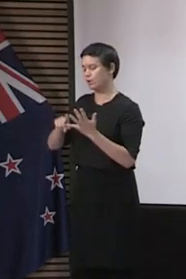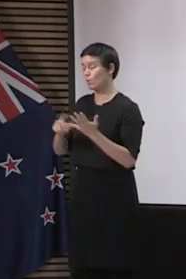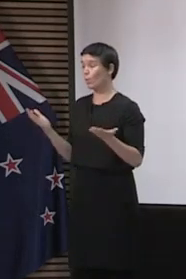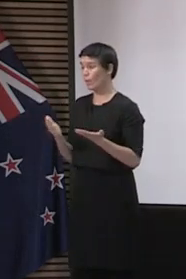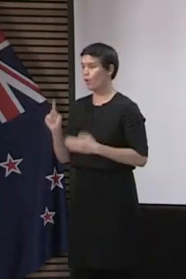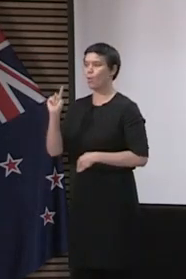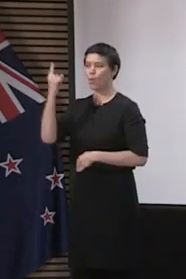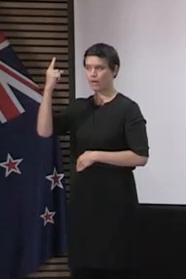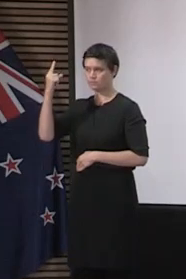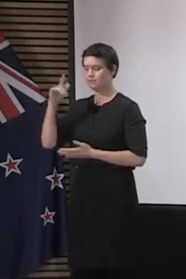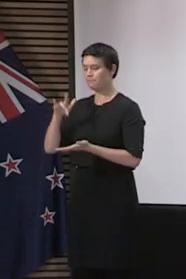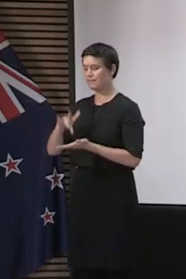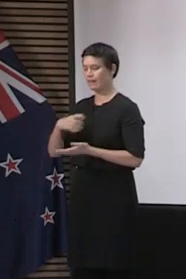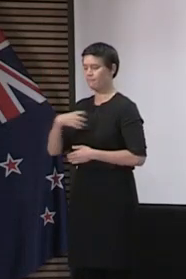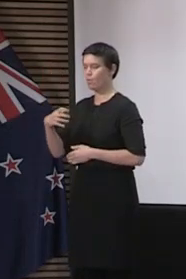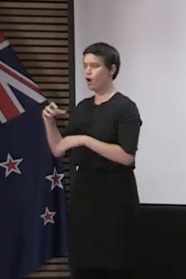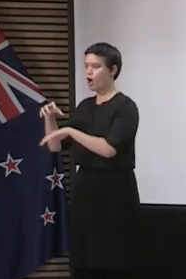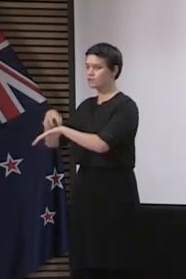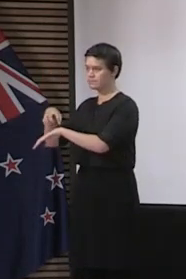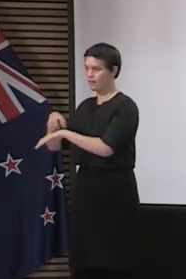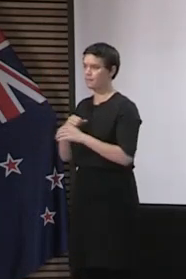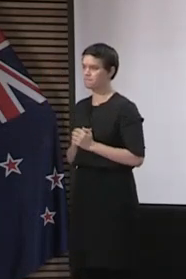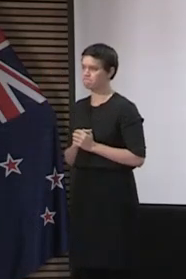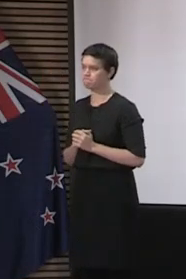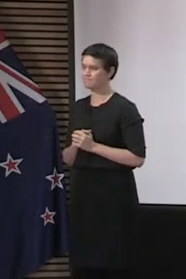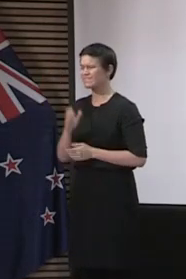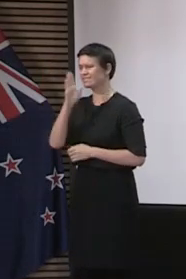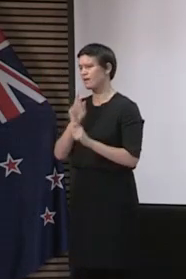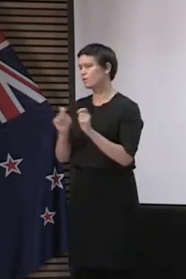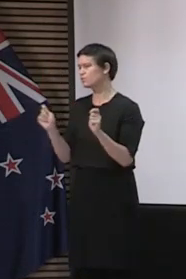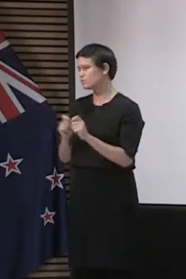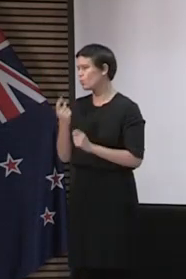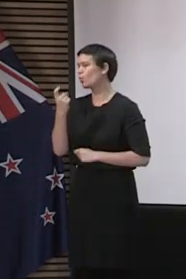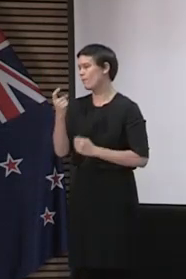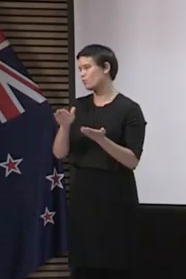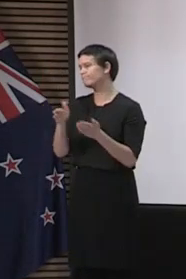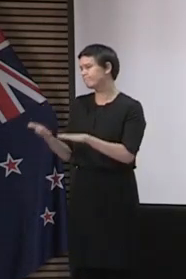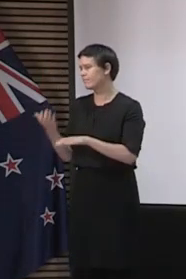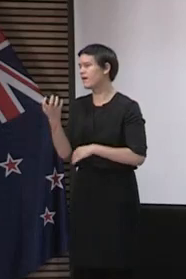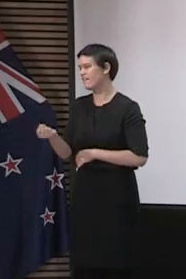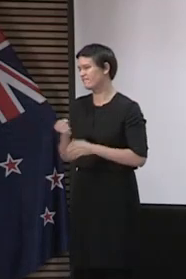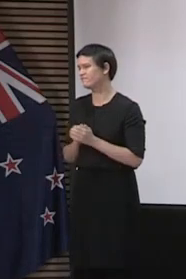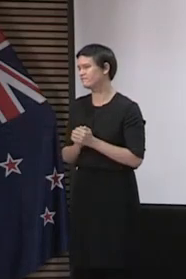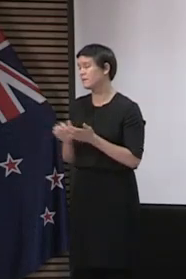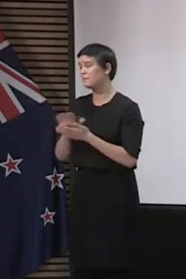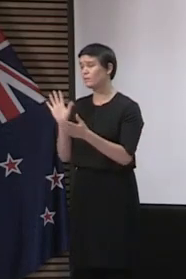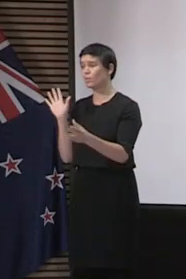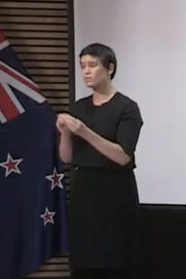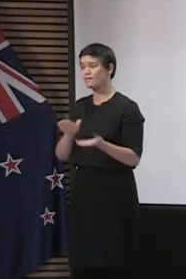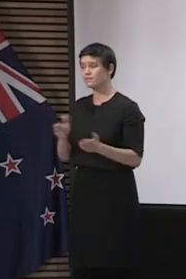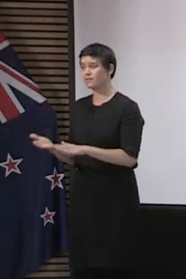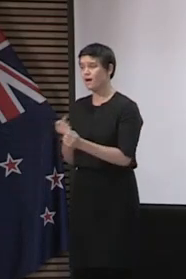Very sadly, we have one additional death to report today, which takes our total number of deaths related to COVID-19 to